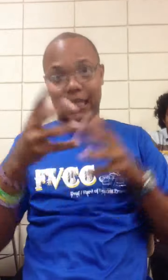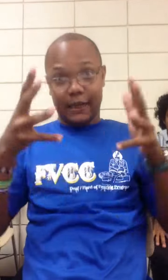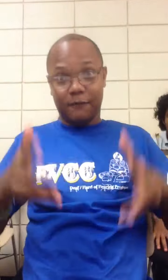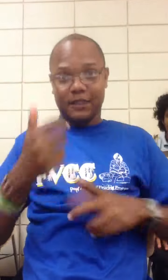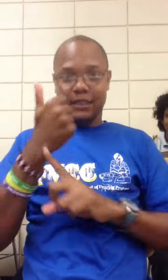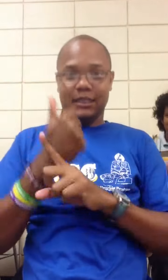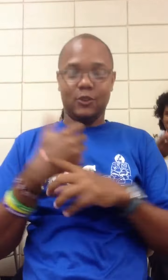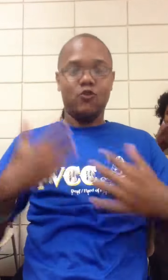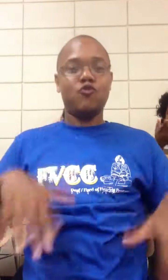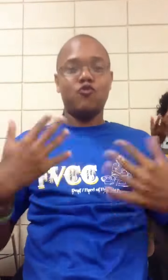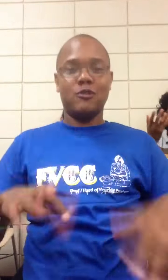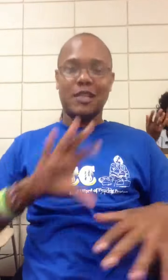El copiar.